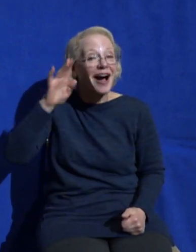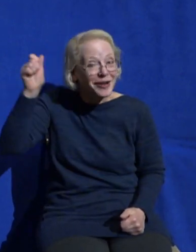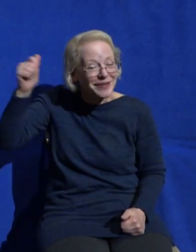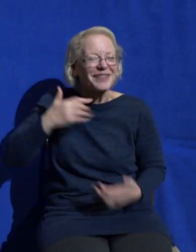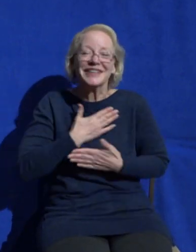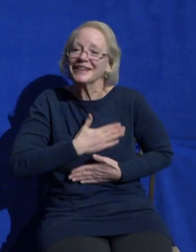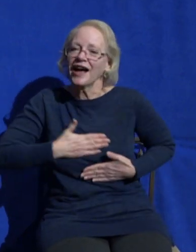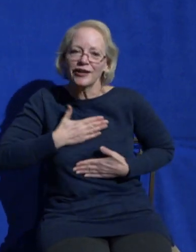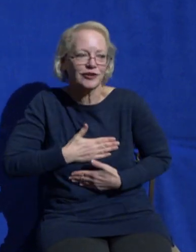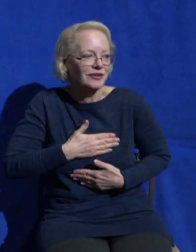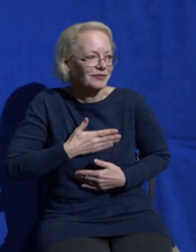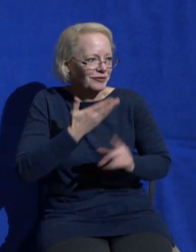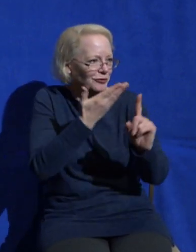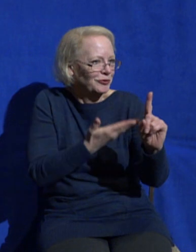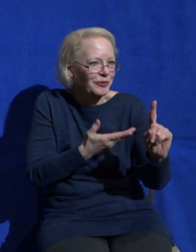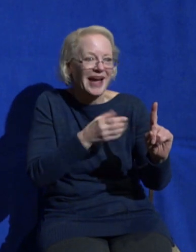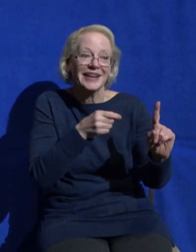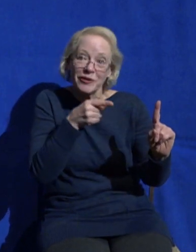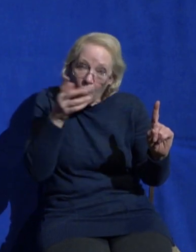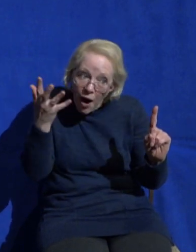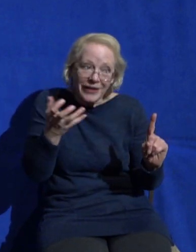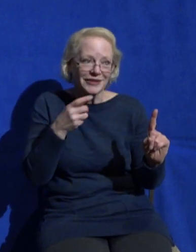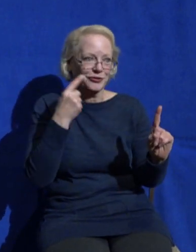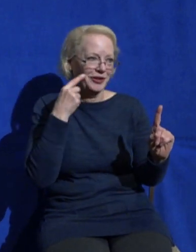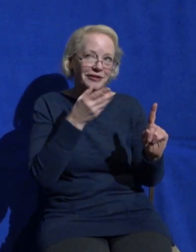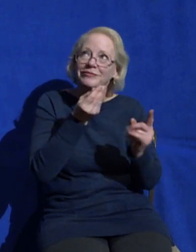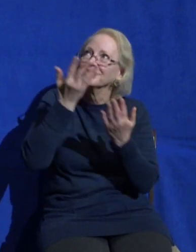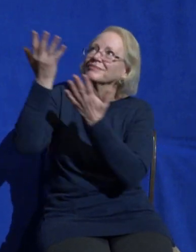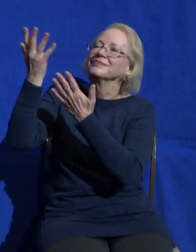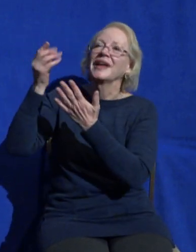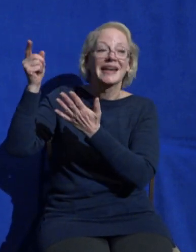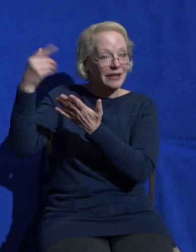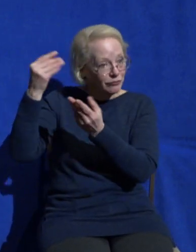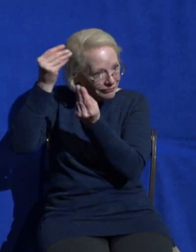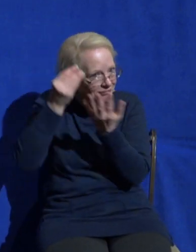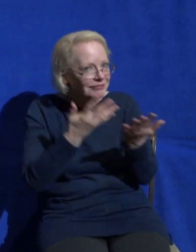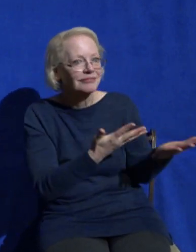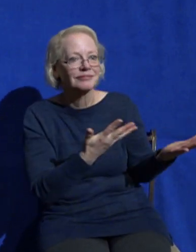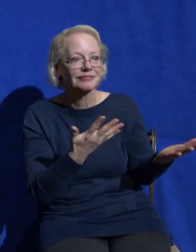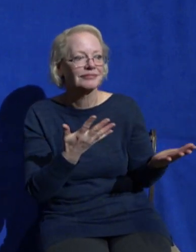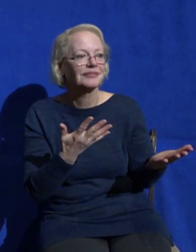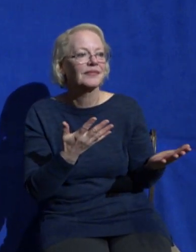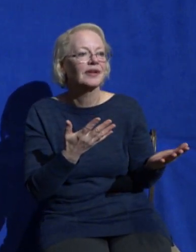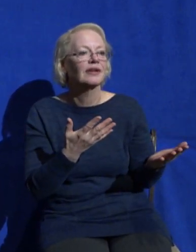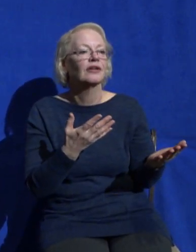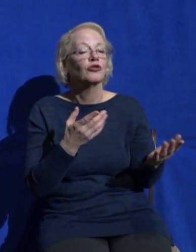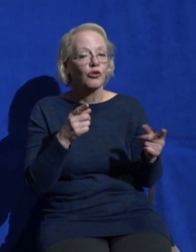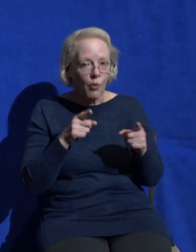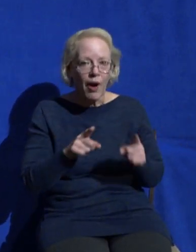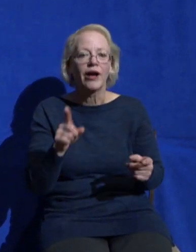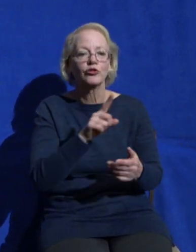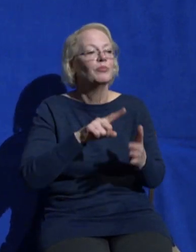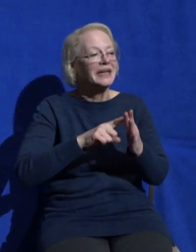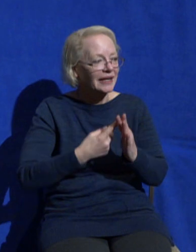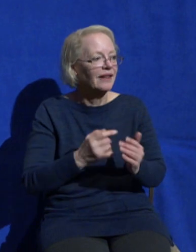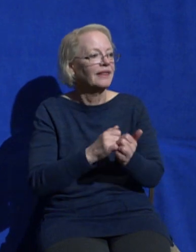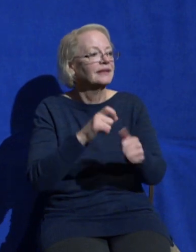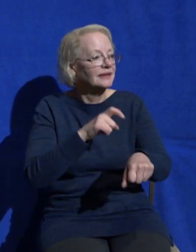it's important to remember who he is almighty God and gracious redeemer but it's just